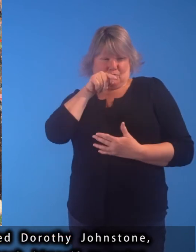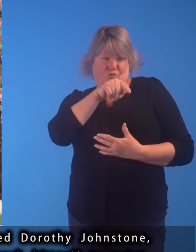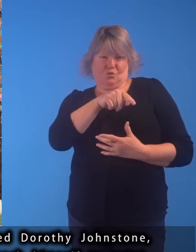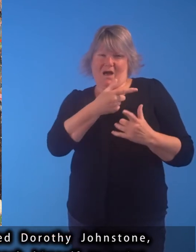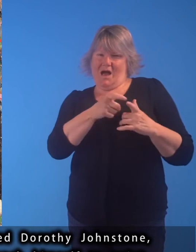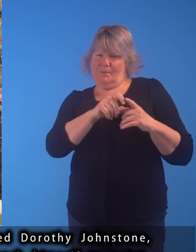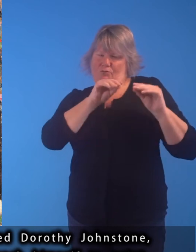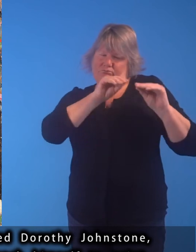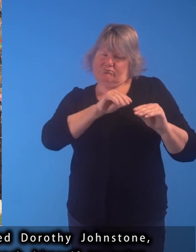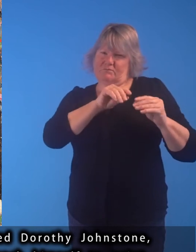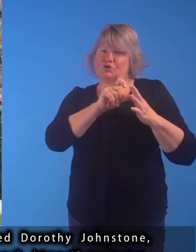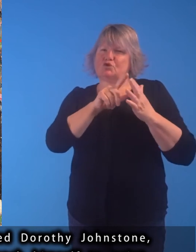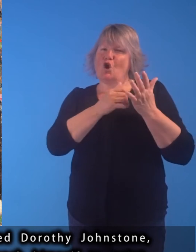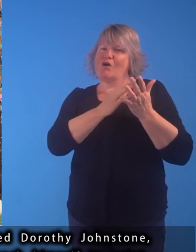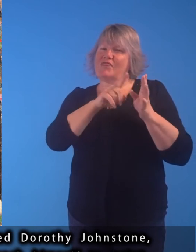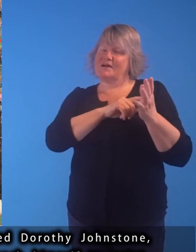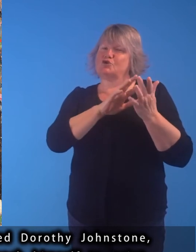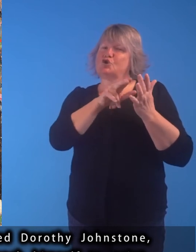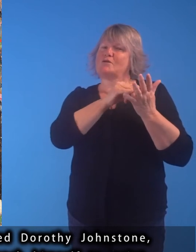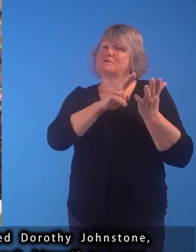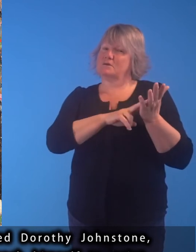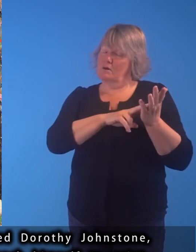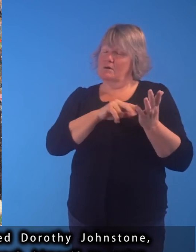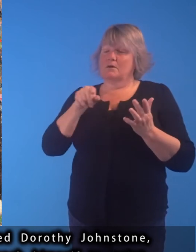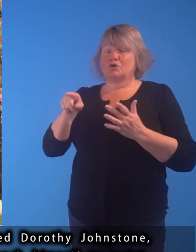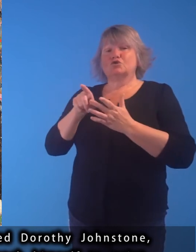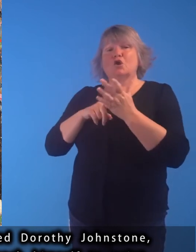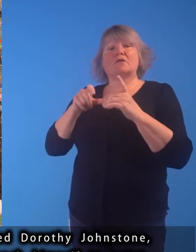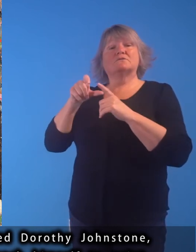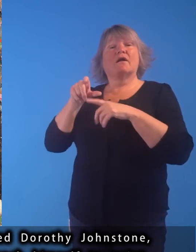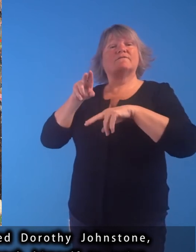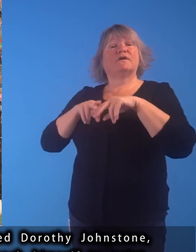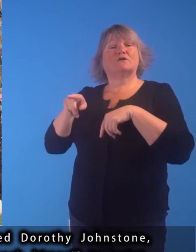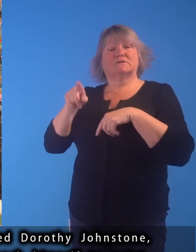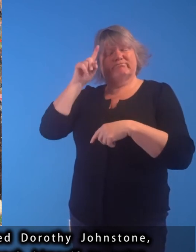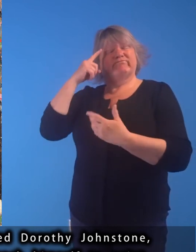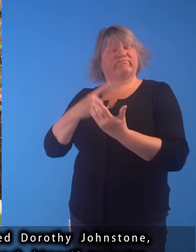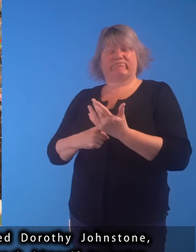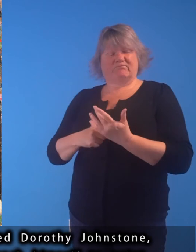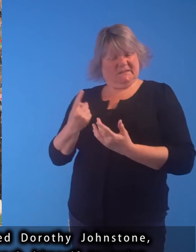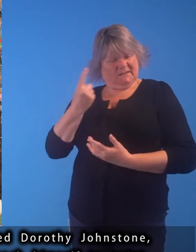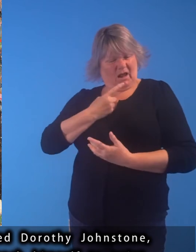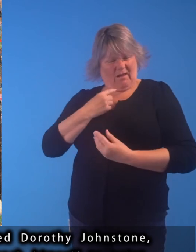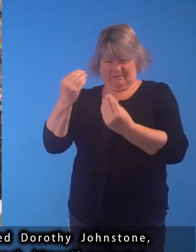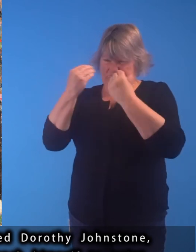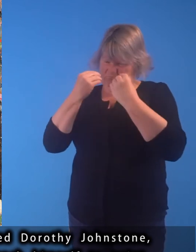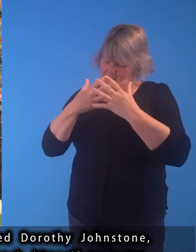By contrast with the Edinburgh-trained Dorothy Johnstone, Robert Duncan Ferguson decided to teach